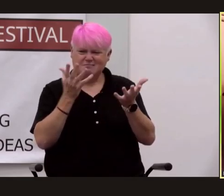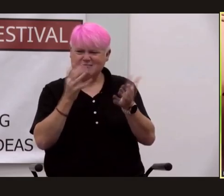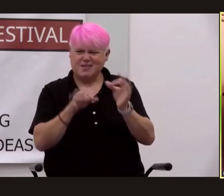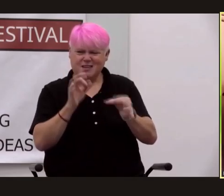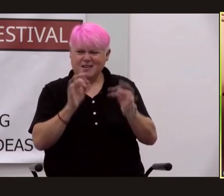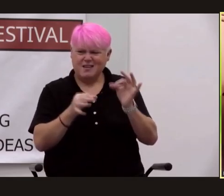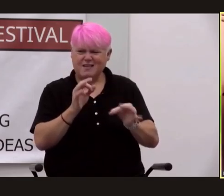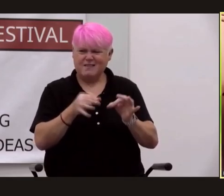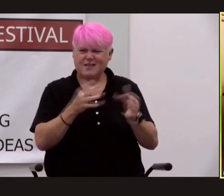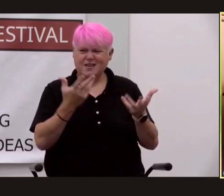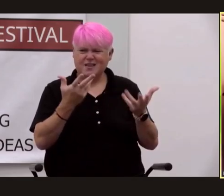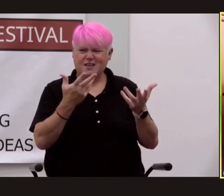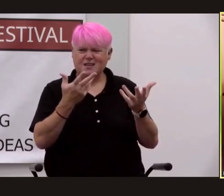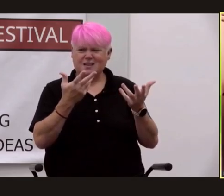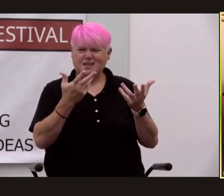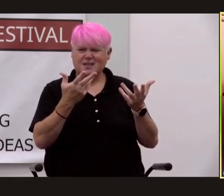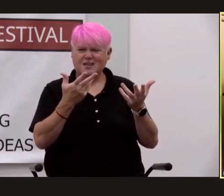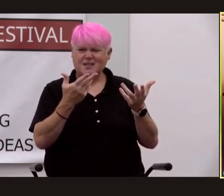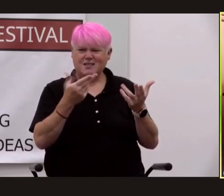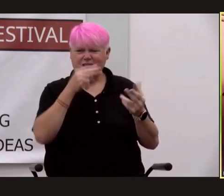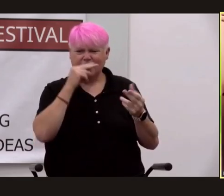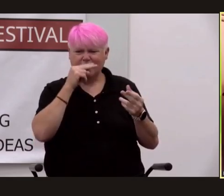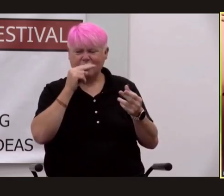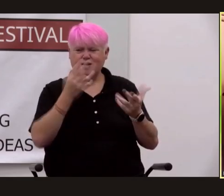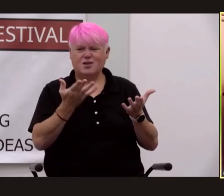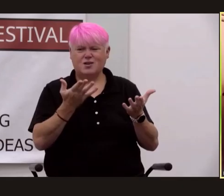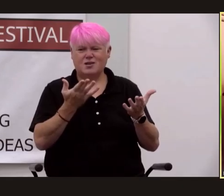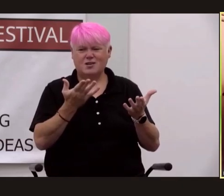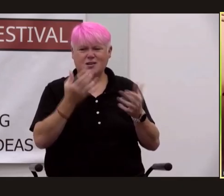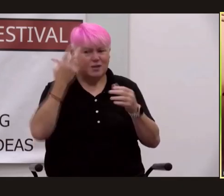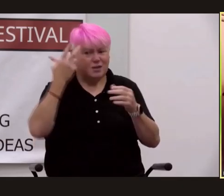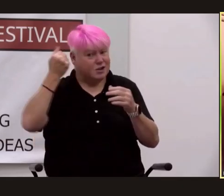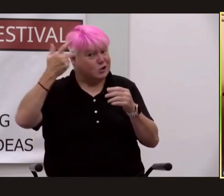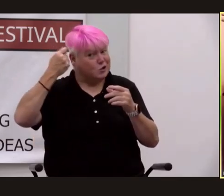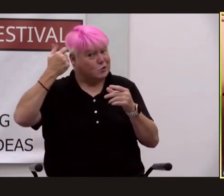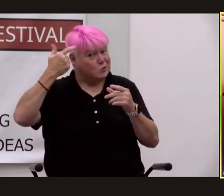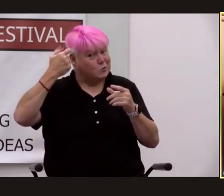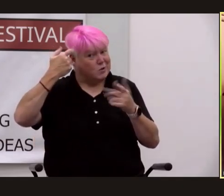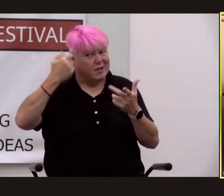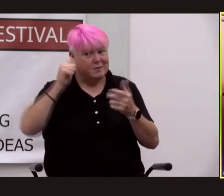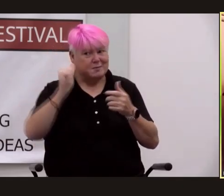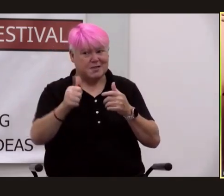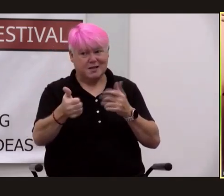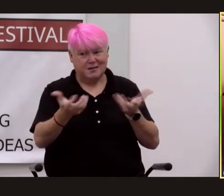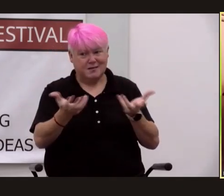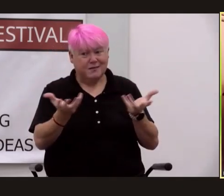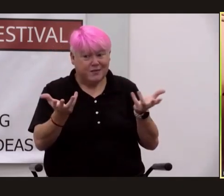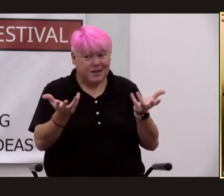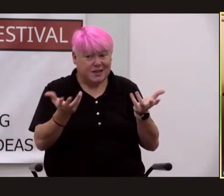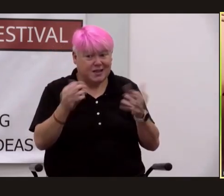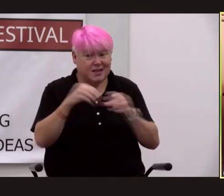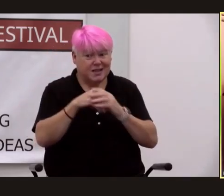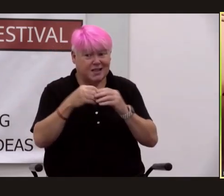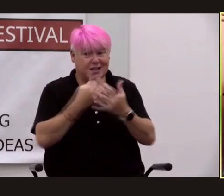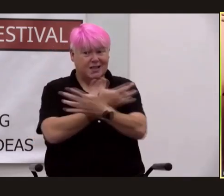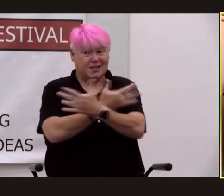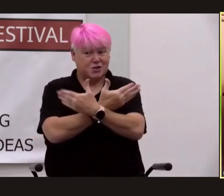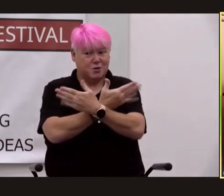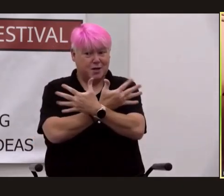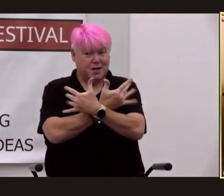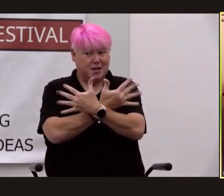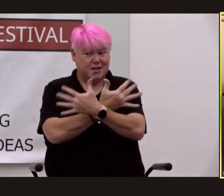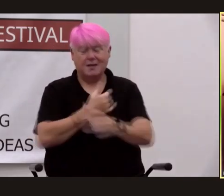the trouble by shooting his brains out in the bunker that he'd hold up in in berlin in april of 1945